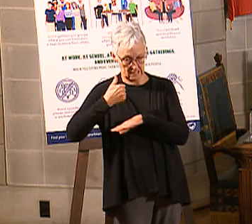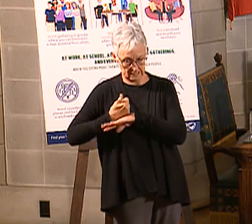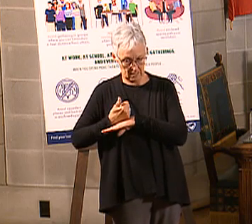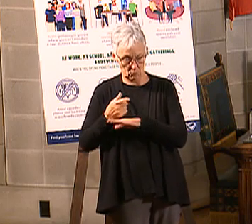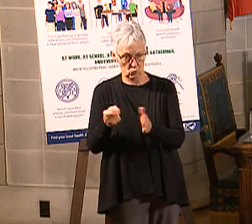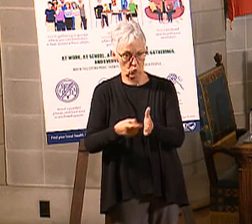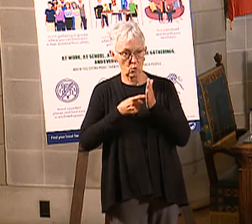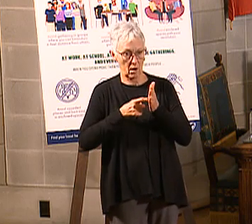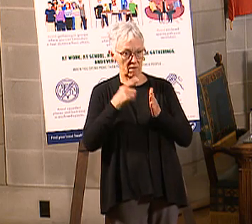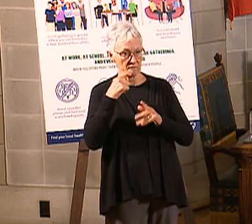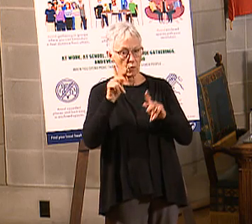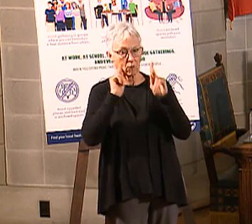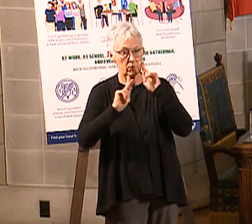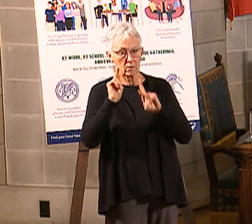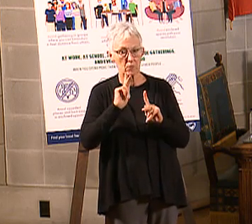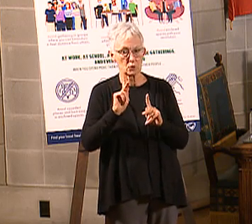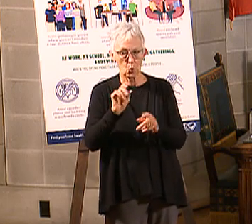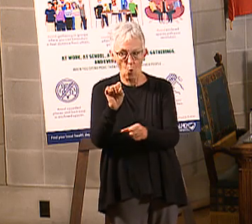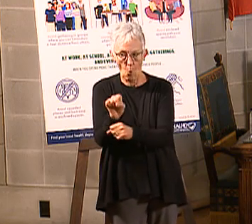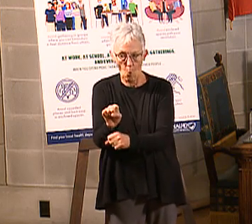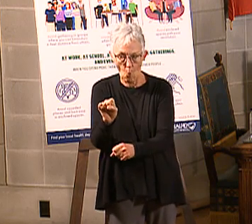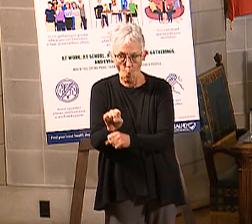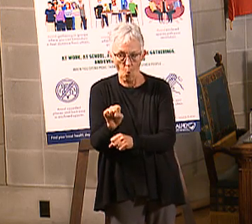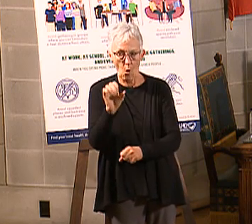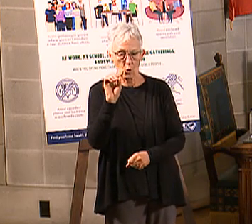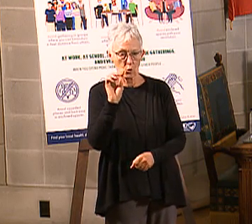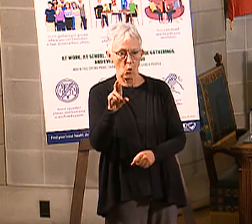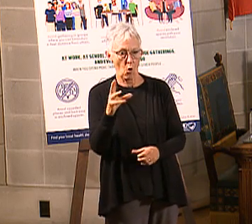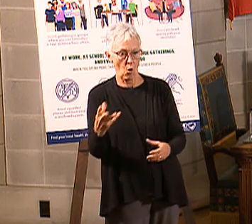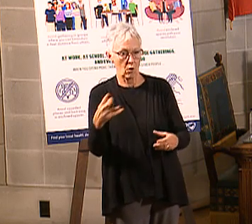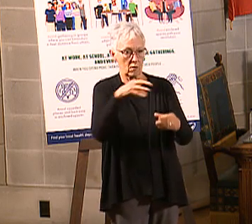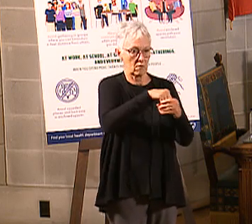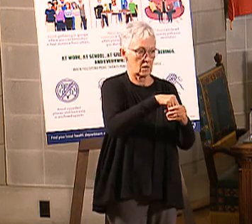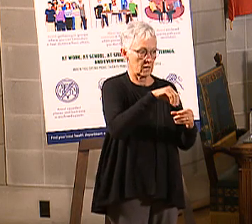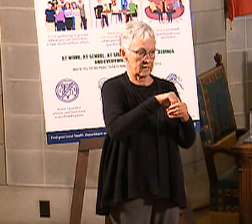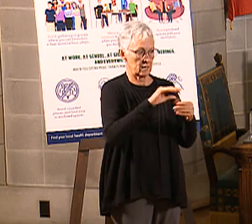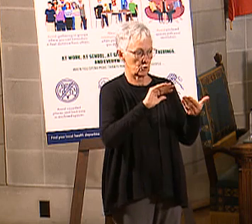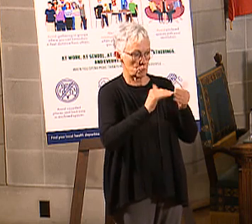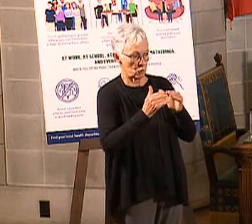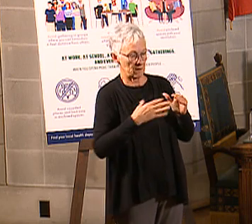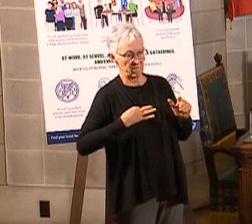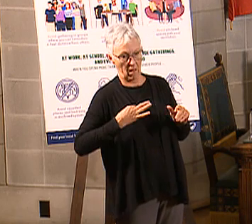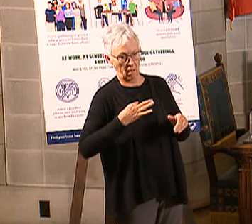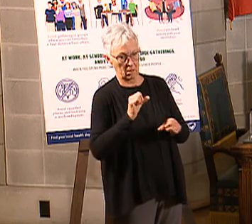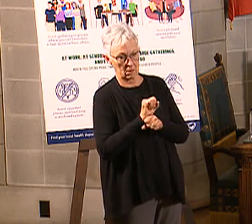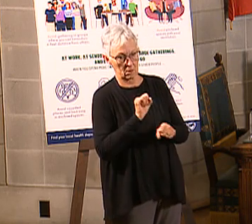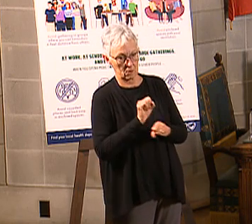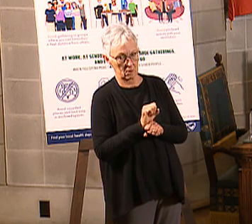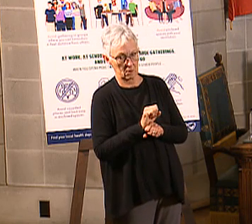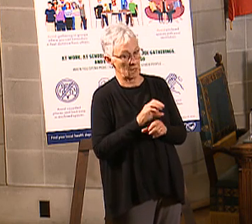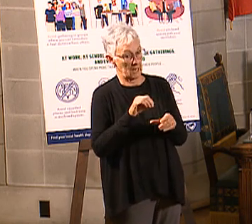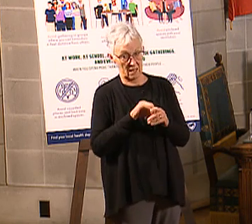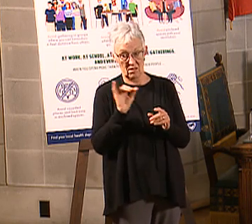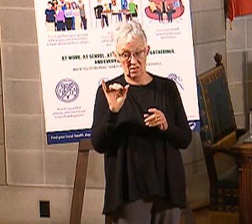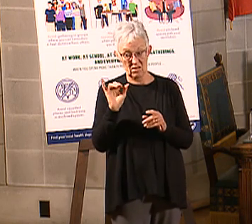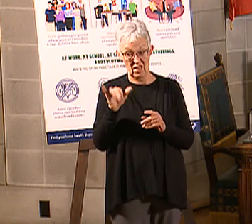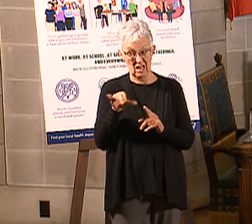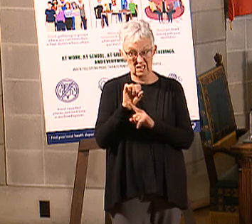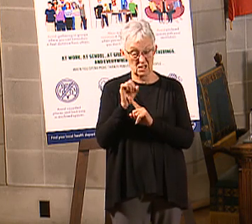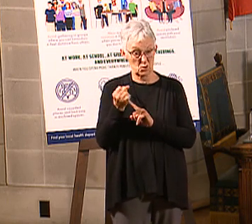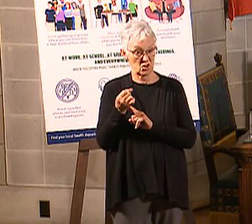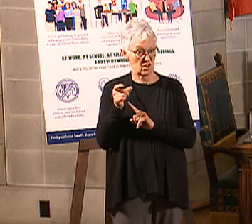work or be engaged in the community. And, in those cases, those states have